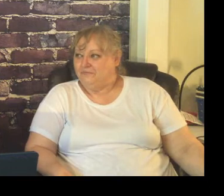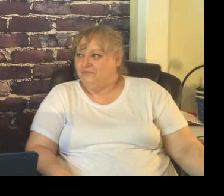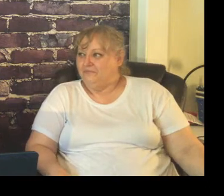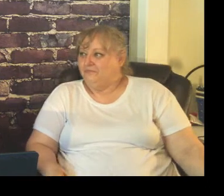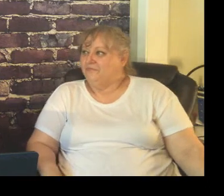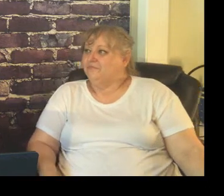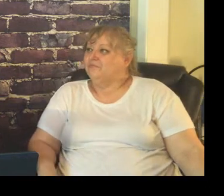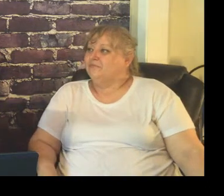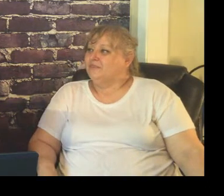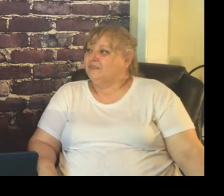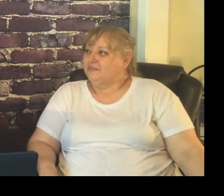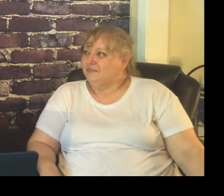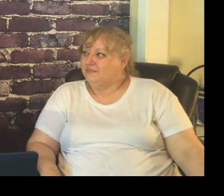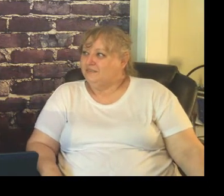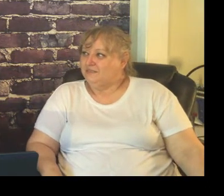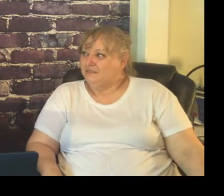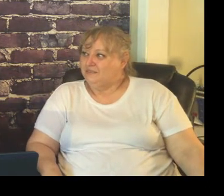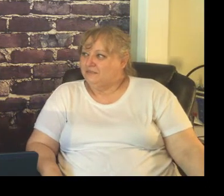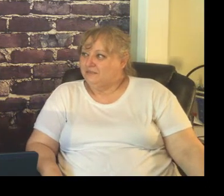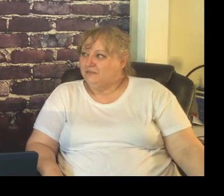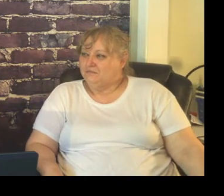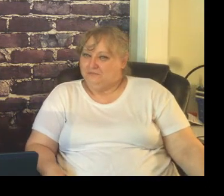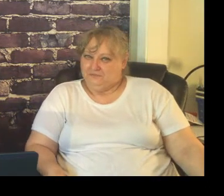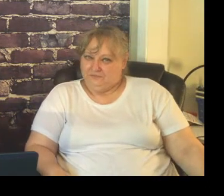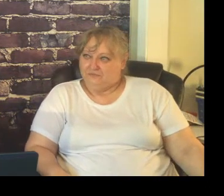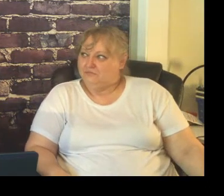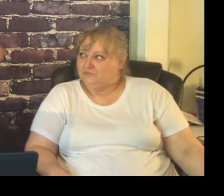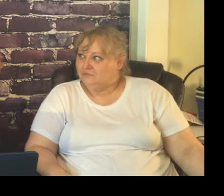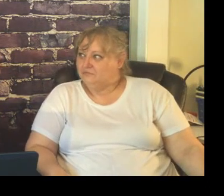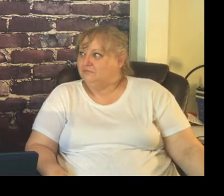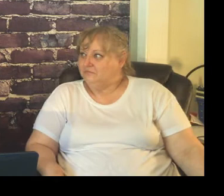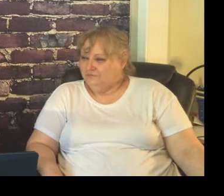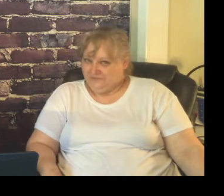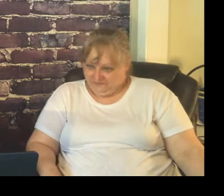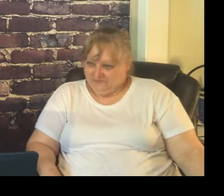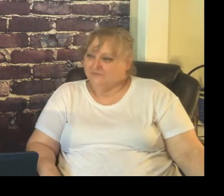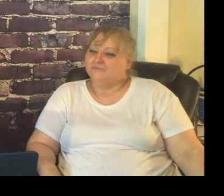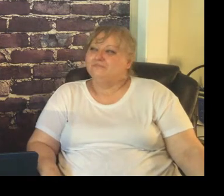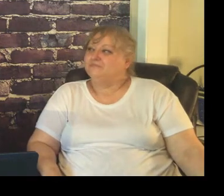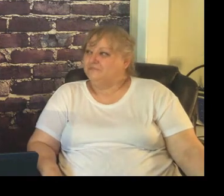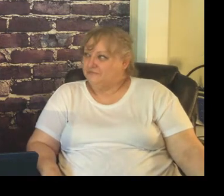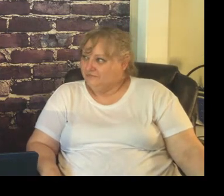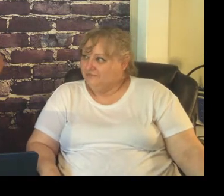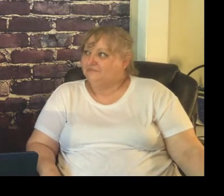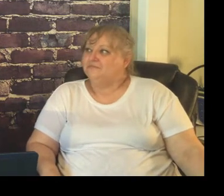classes this is my team I don't care who your team is if my team loses